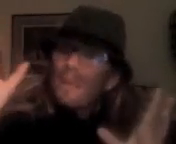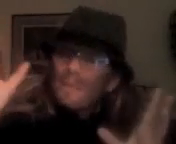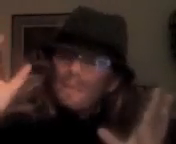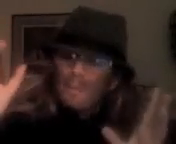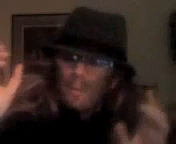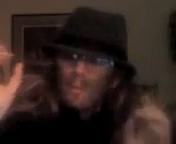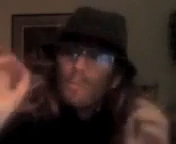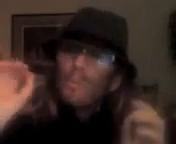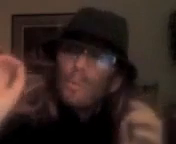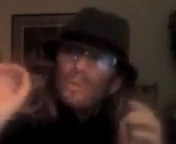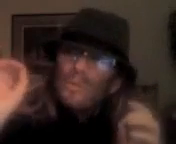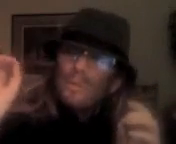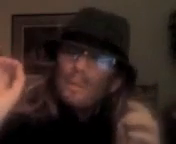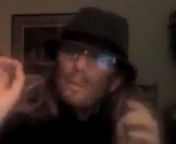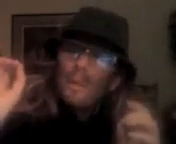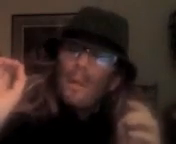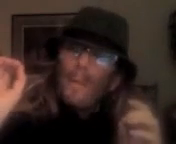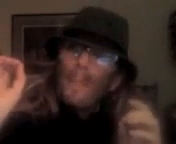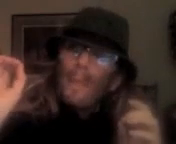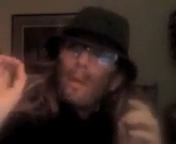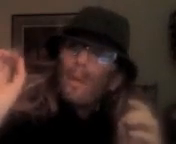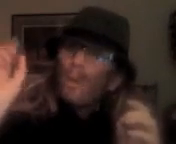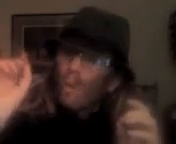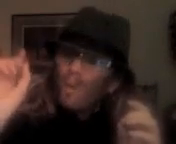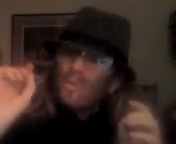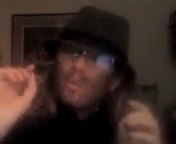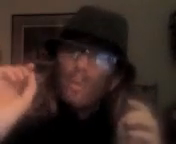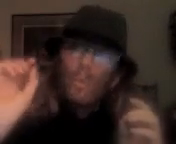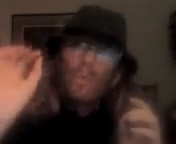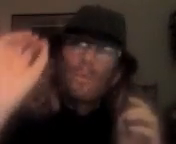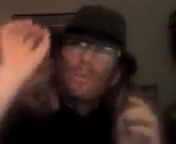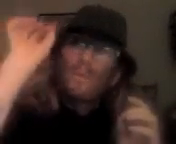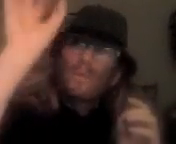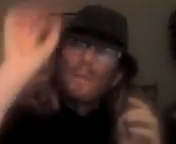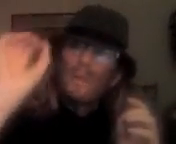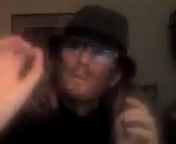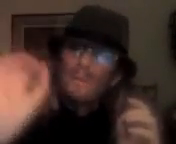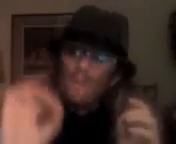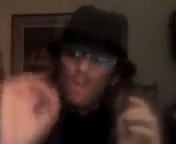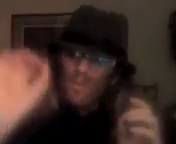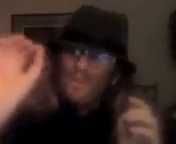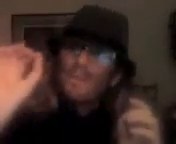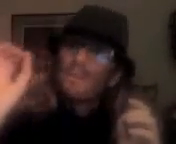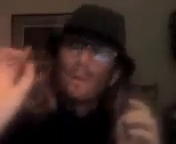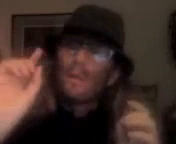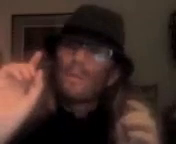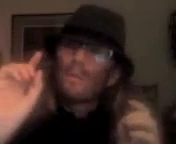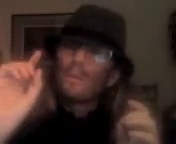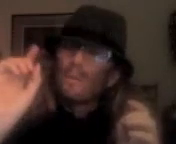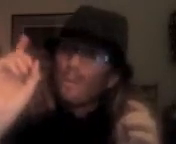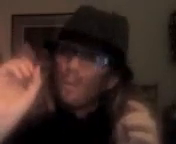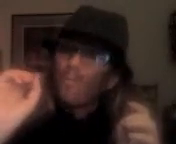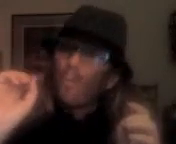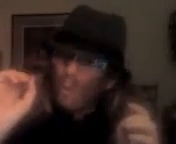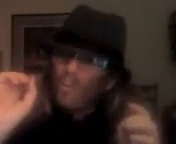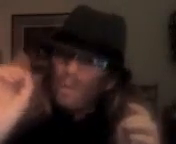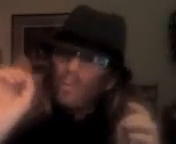dress, pure silk, also with stains of red